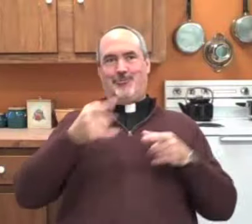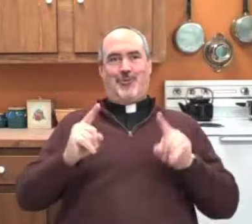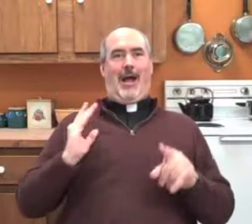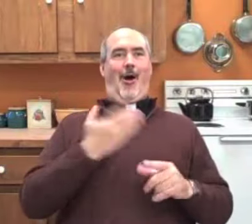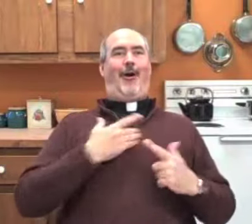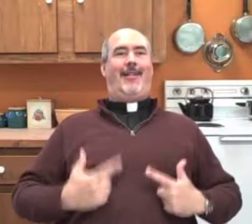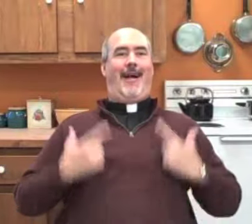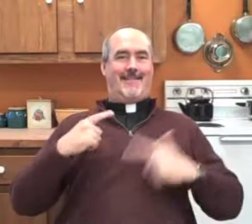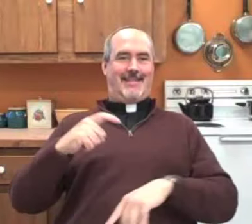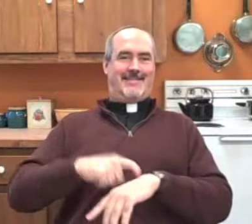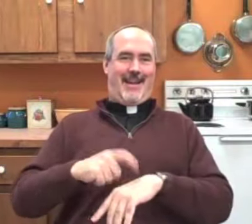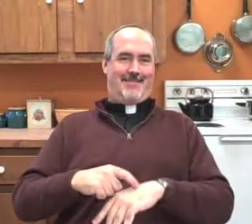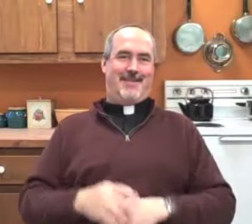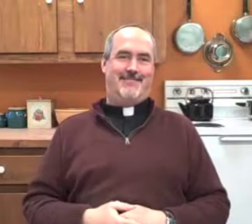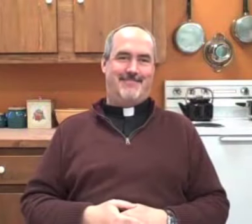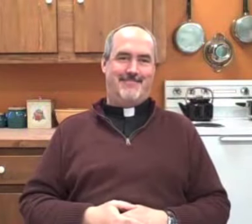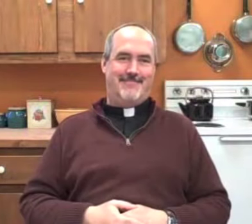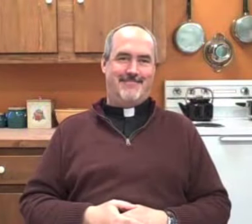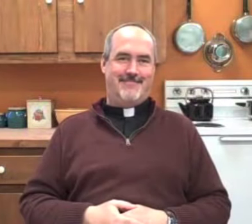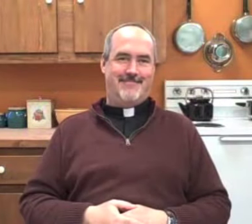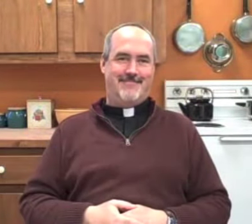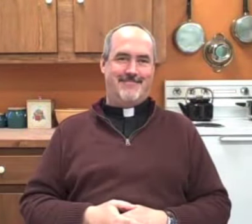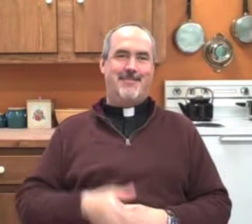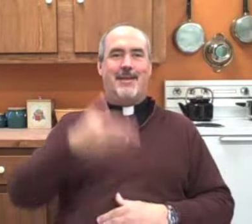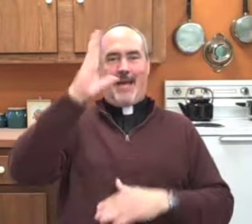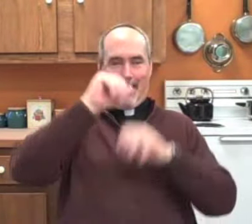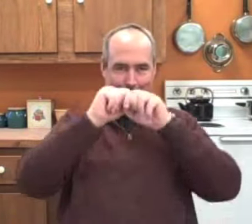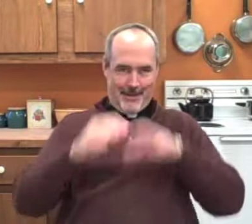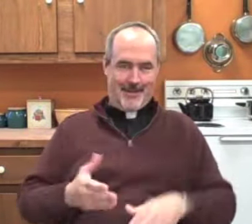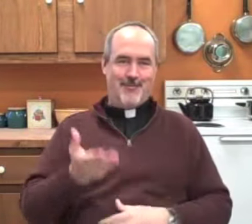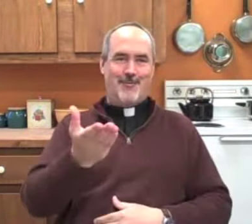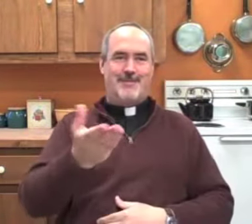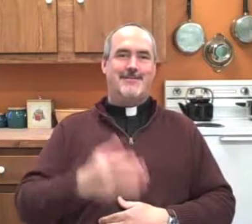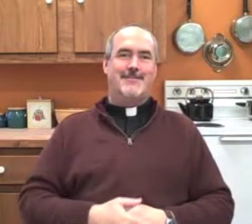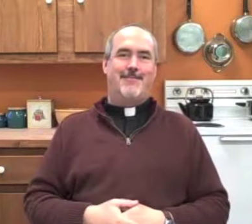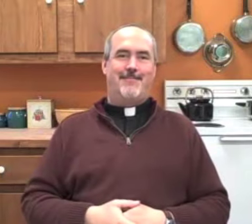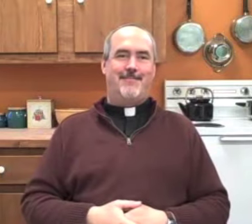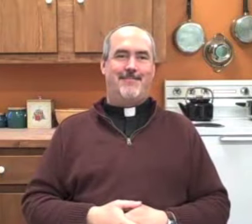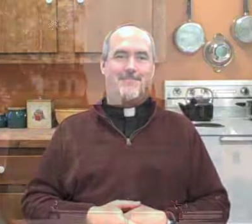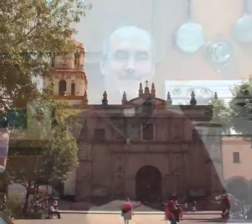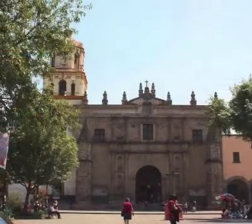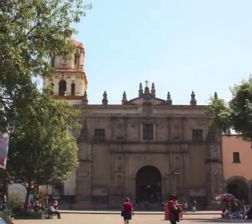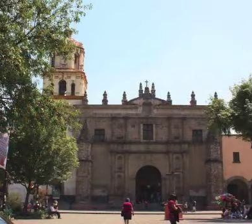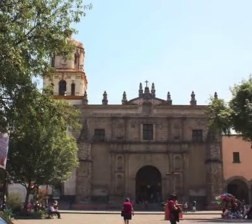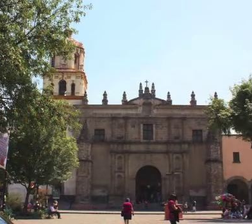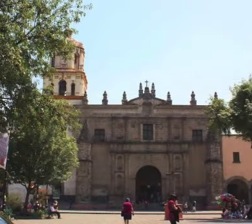I do not know. I certainly hope that it's in mine and your lifetime. May God bless you.